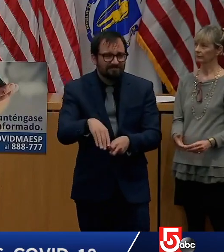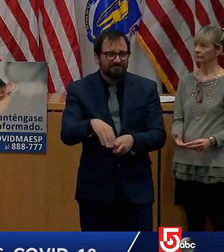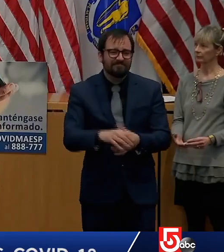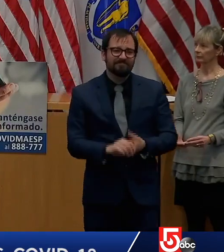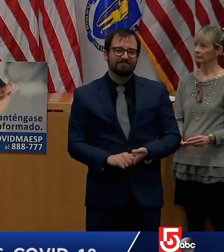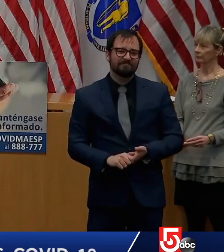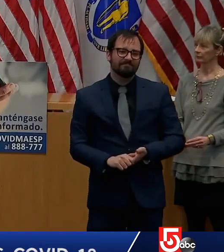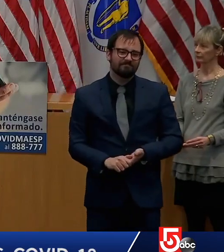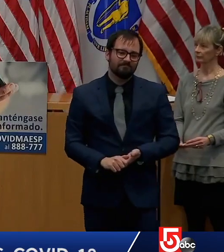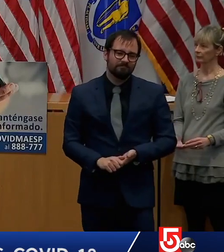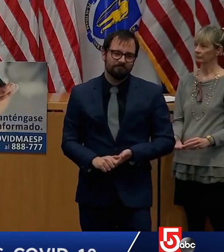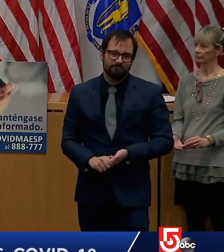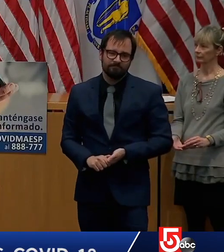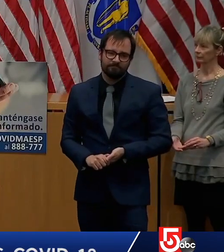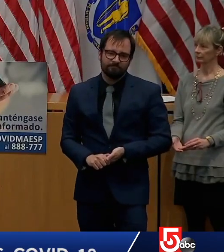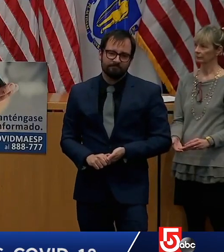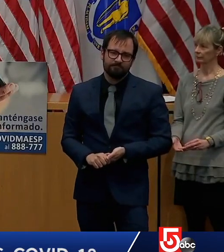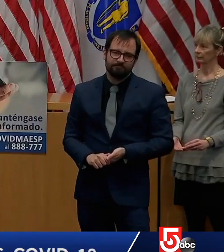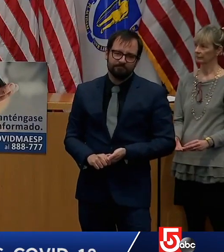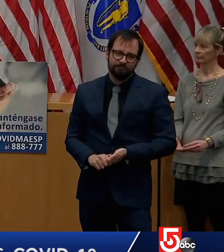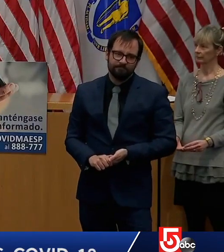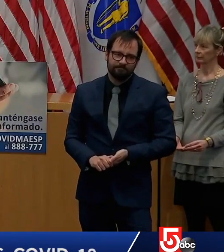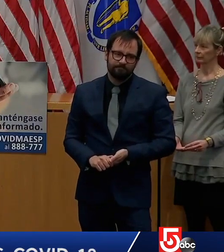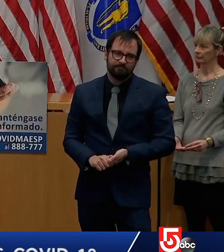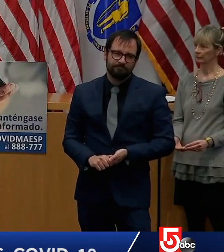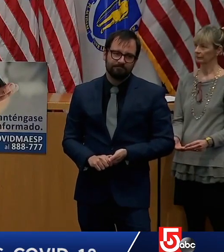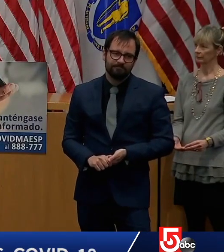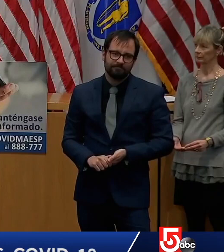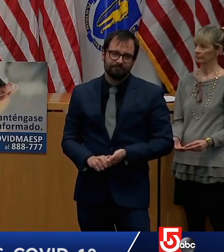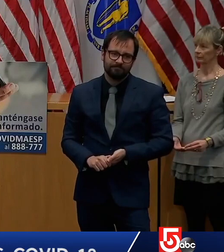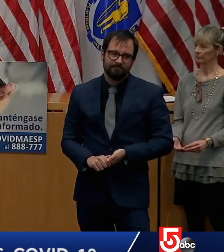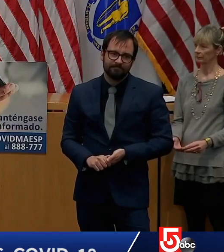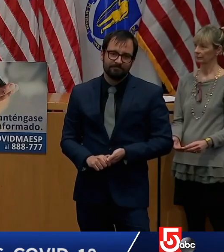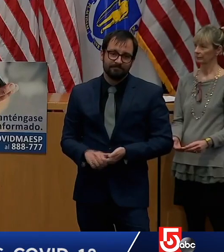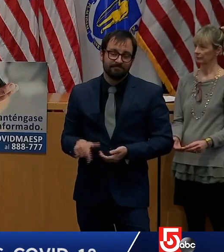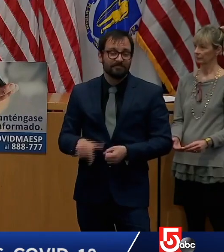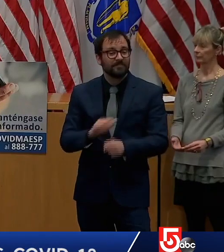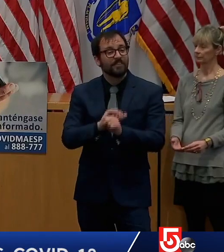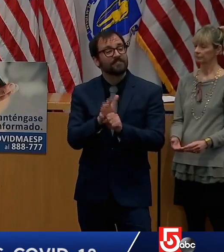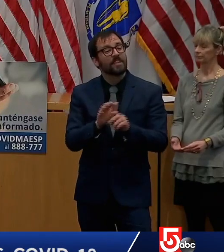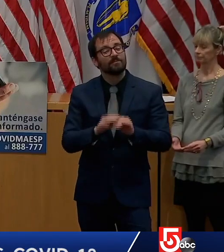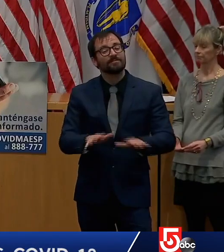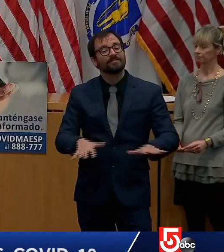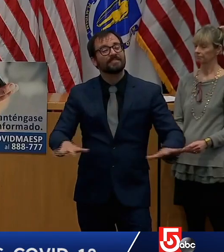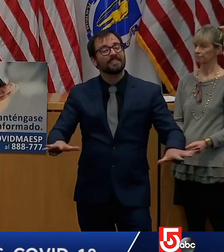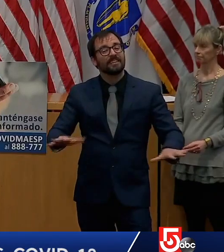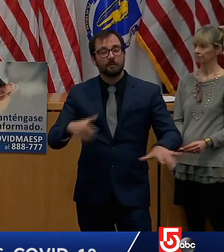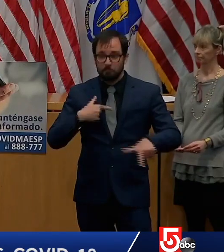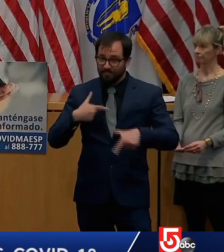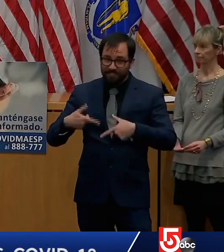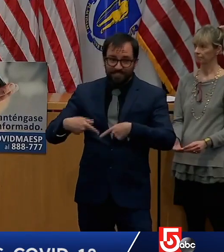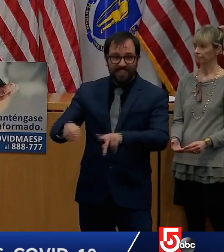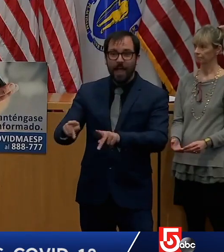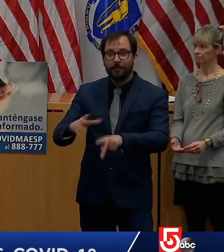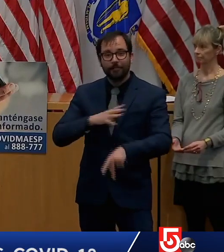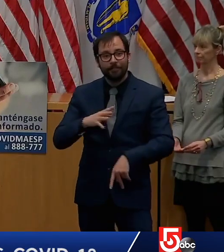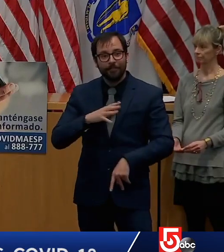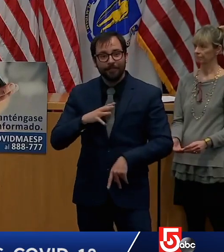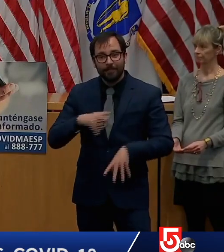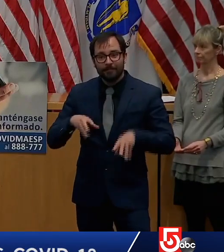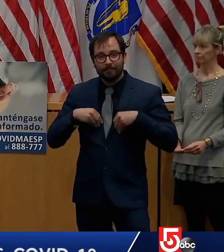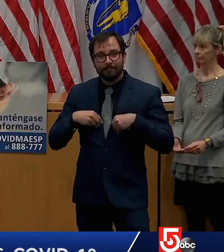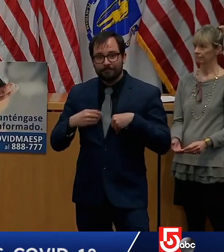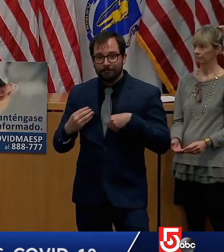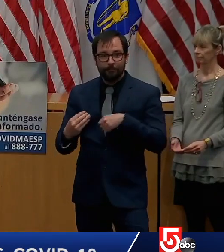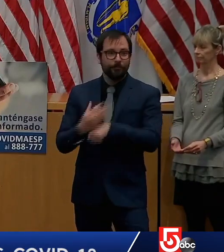opportunity to breathe on a go forward basis. The whole point behind this contact tracing program, which will be probably the biggest tracing